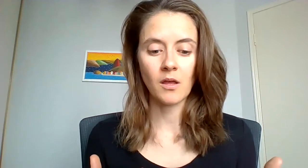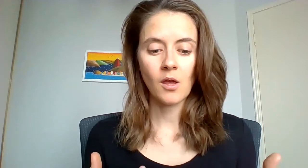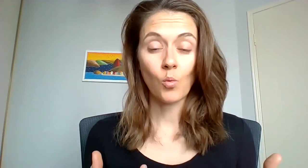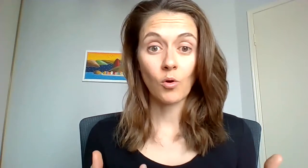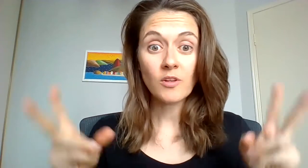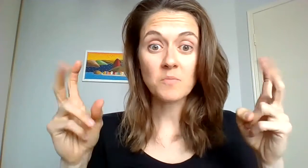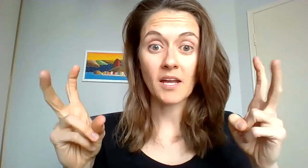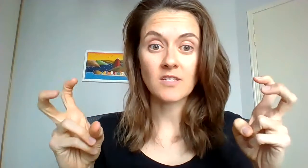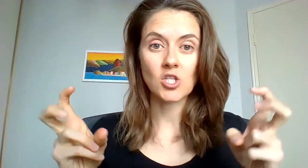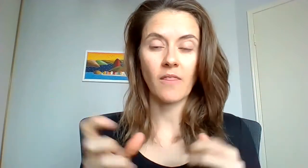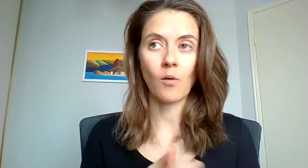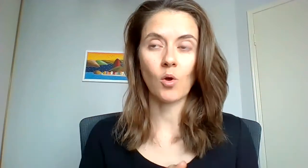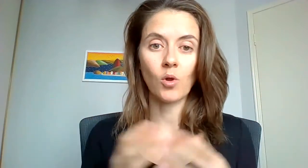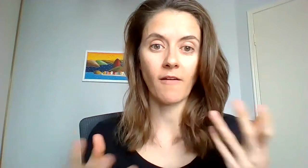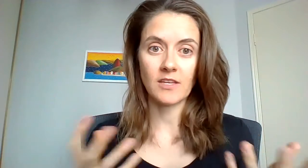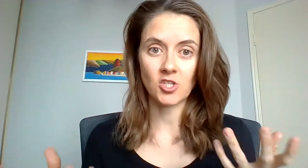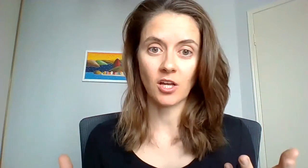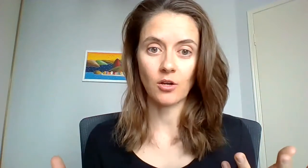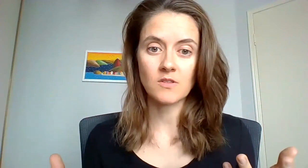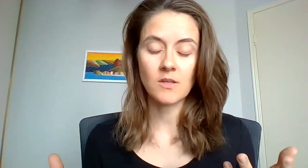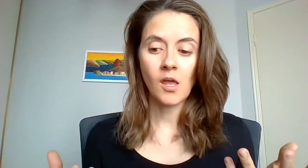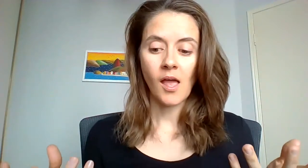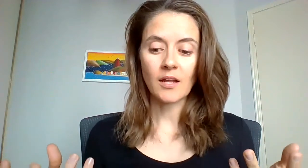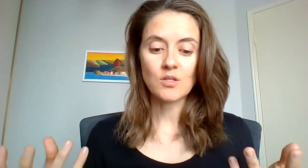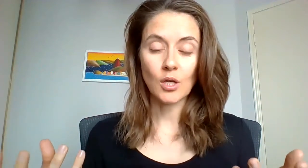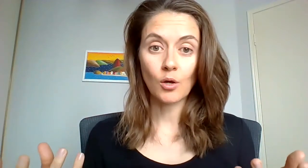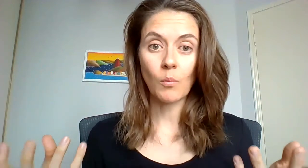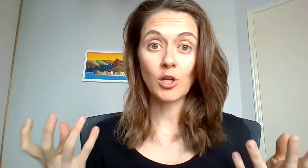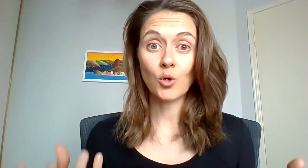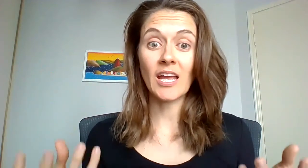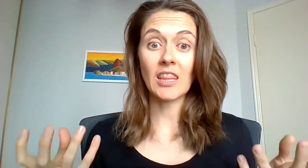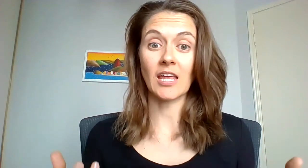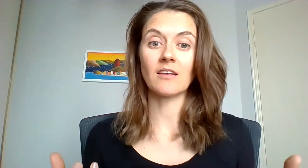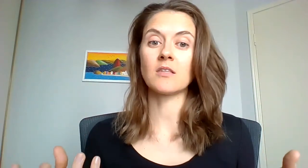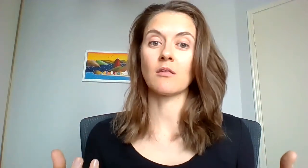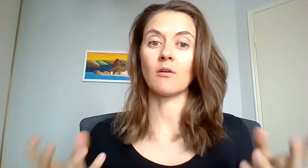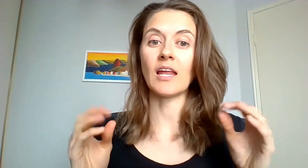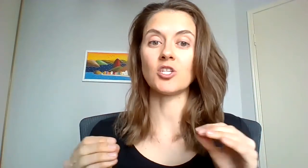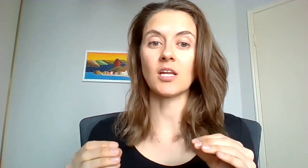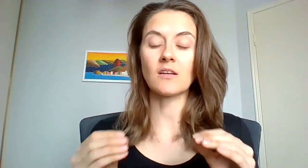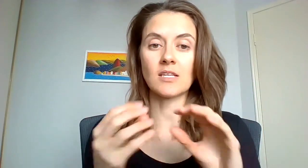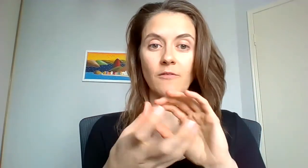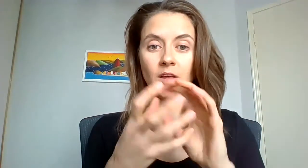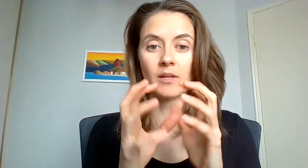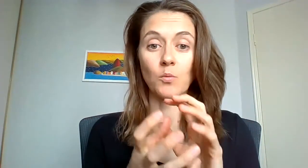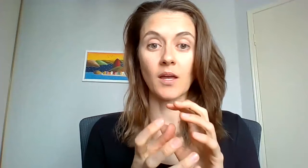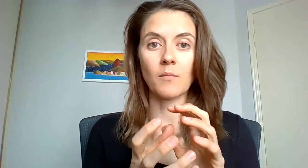we're all as bad as each other and we all have these shadows and so when we look at things through an energetics in the family web,